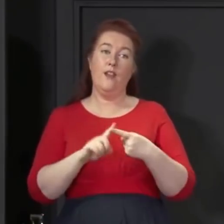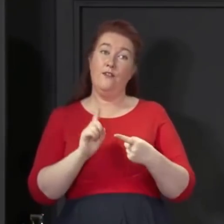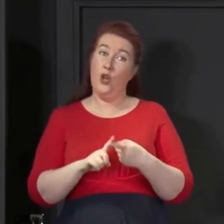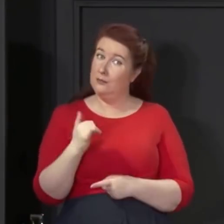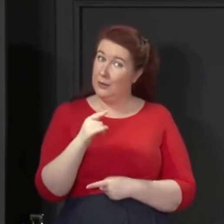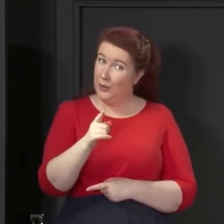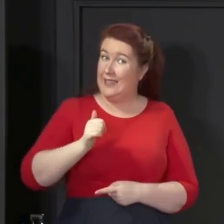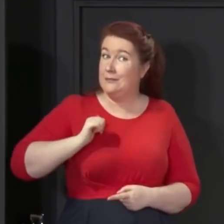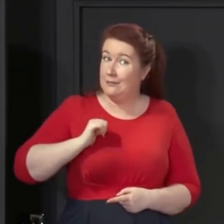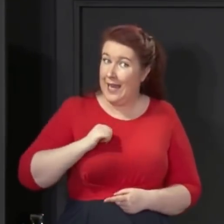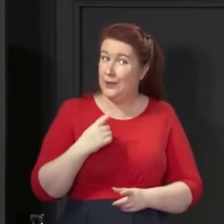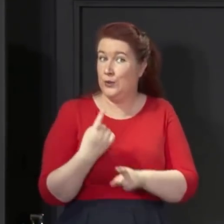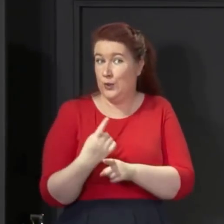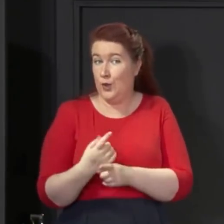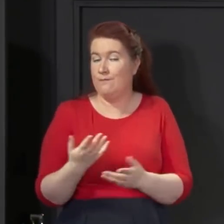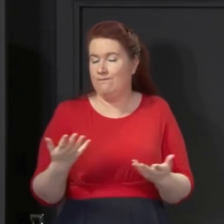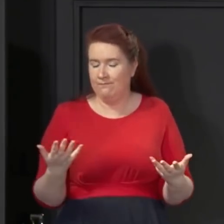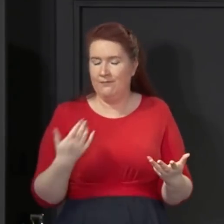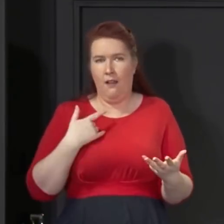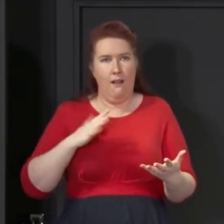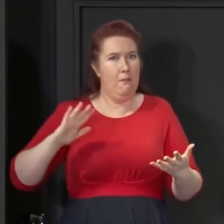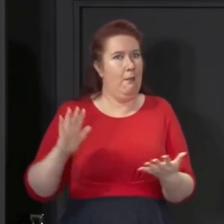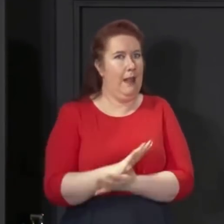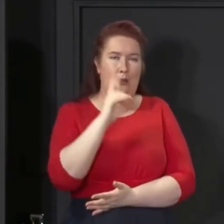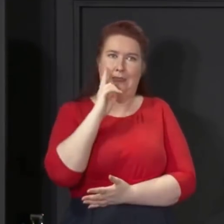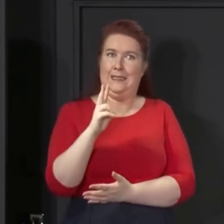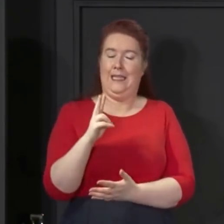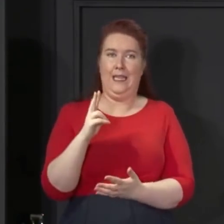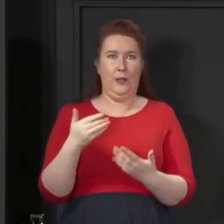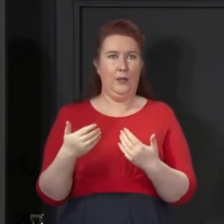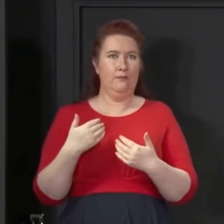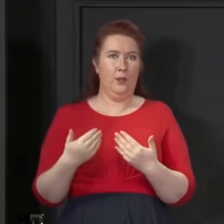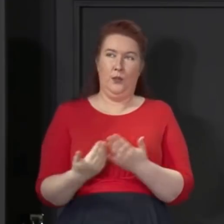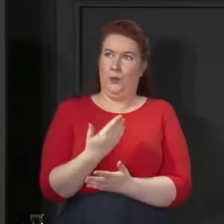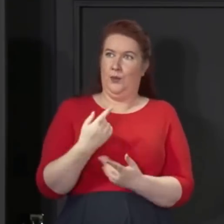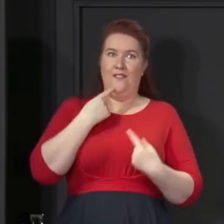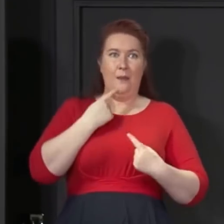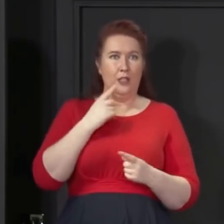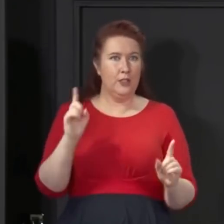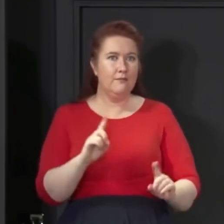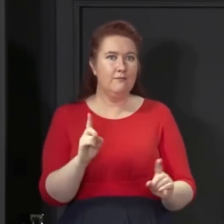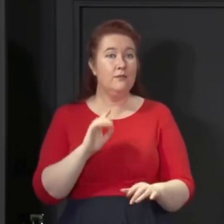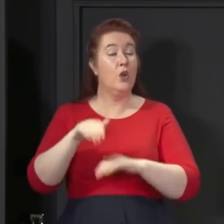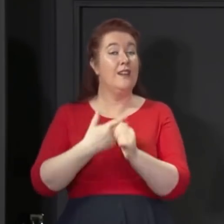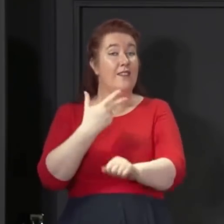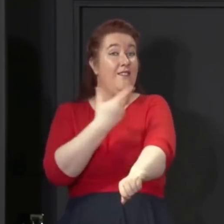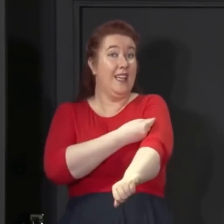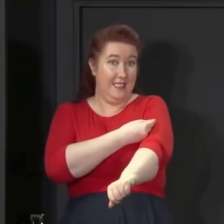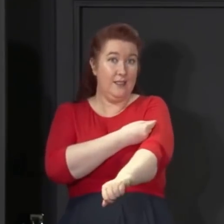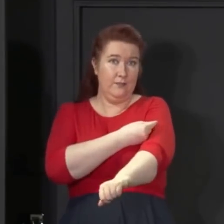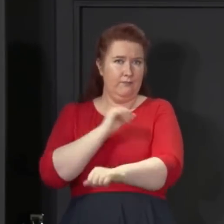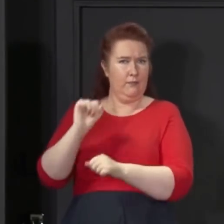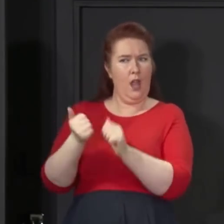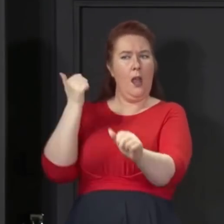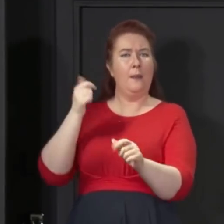As you might expect, I want to very warmly and very enthusiastically welcome this morning's news that the vaccine developed by